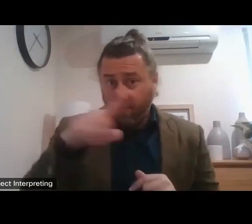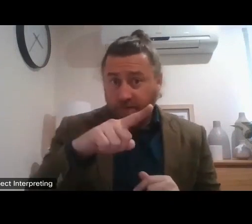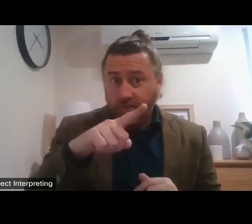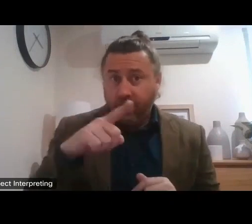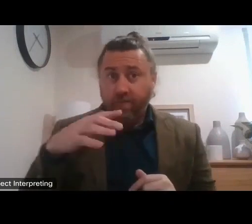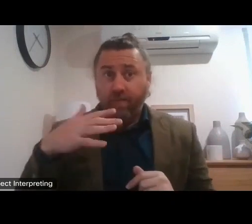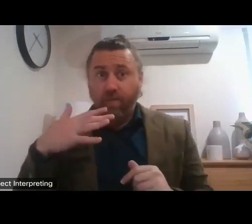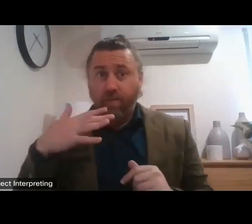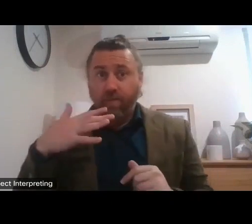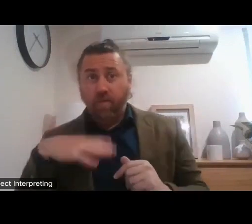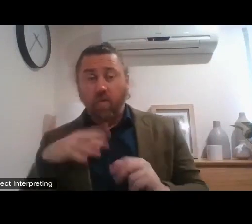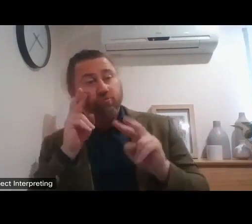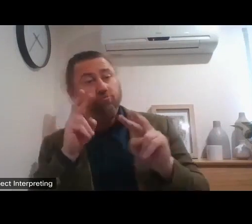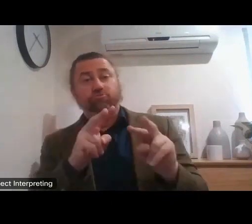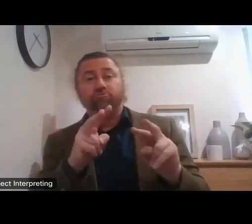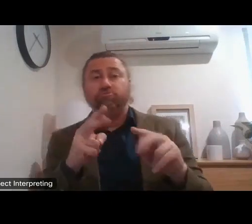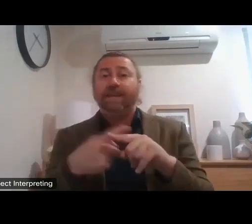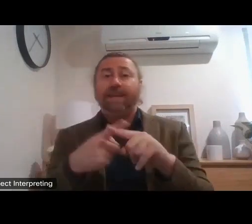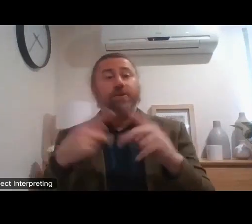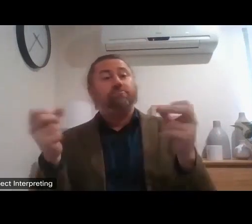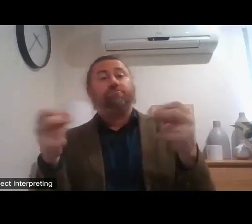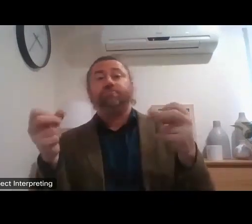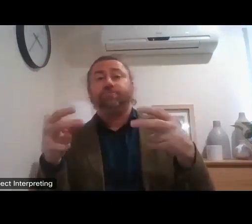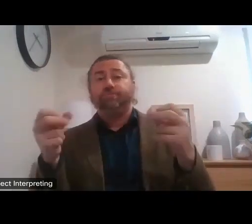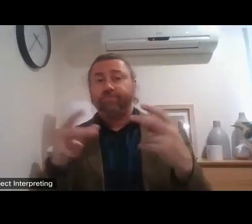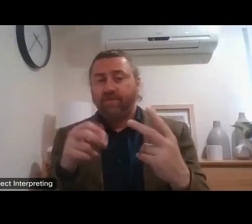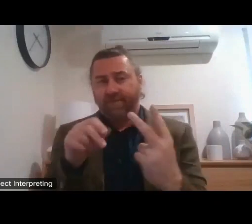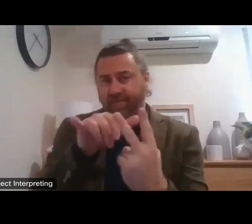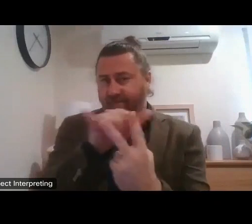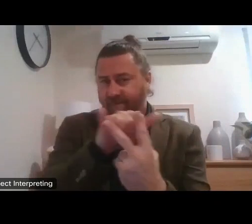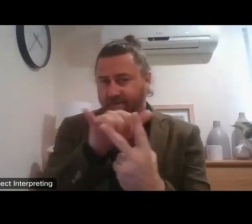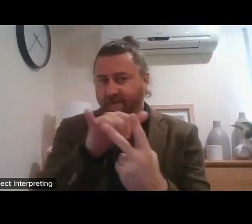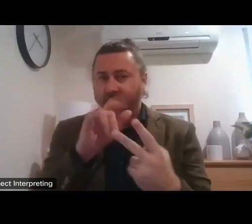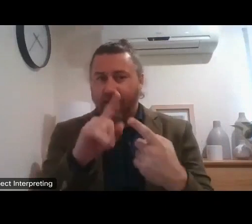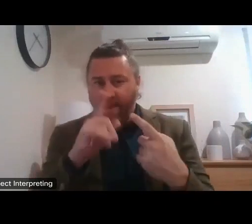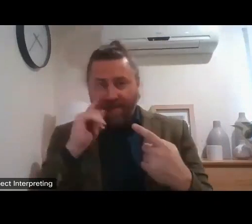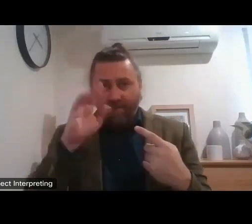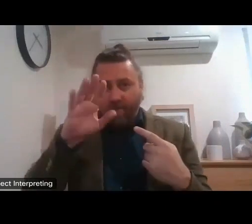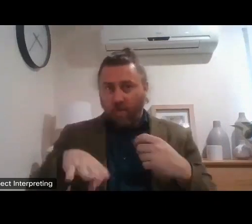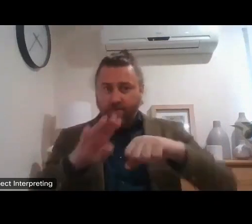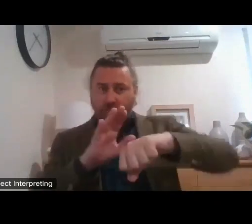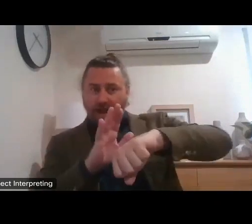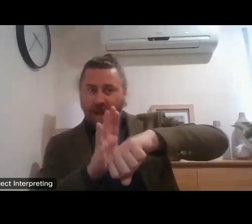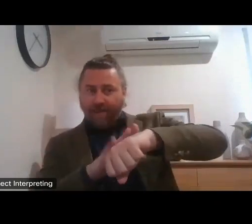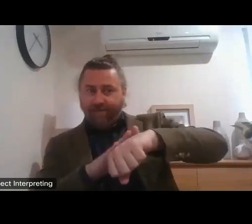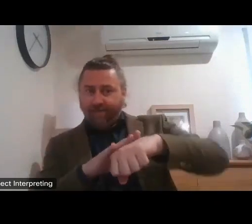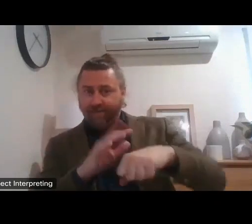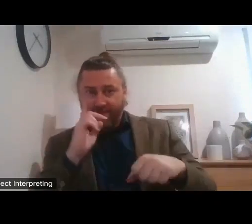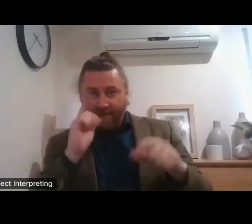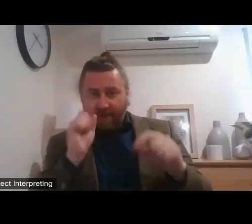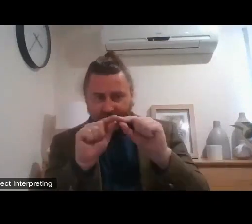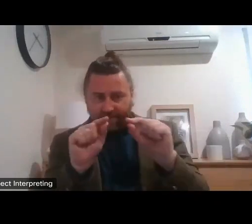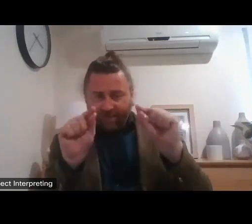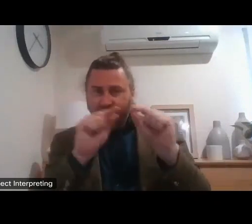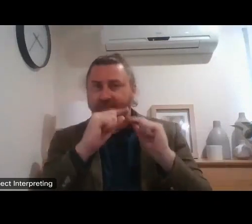have captions open, there are two options, there should be a button in the bottom left corner of your screen that says